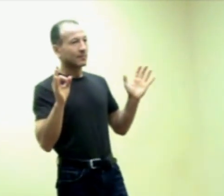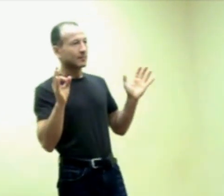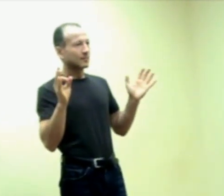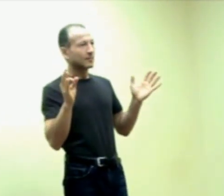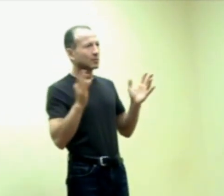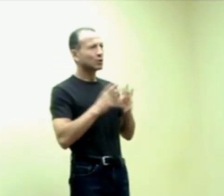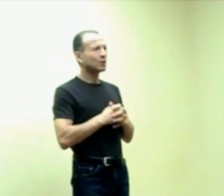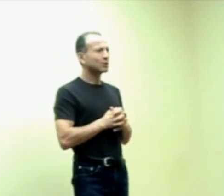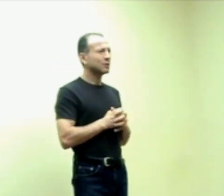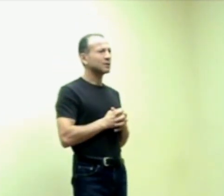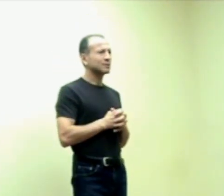What do you want to eat?